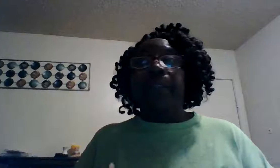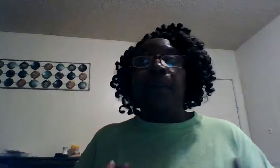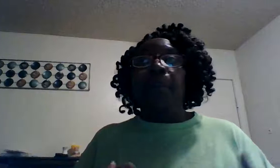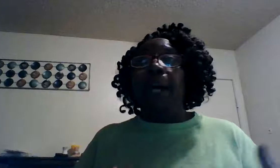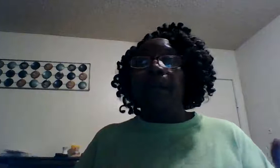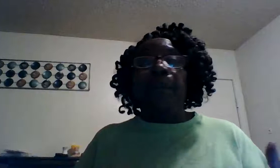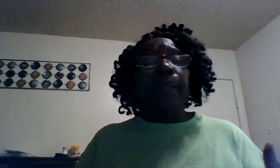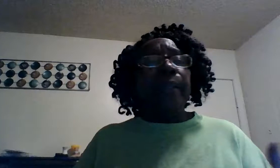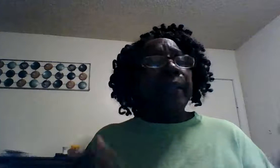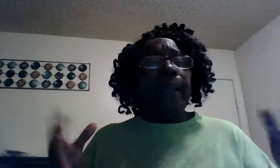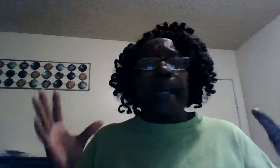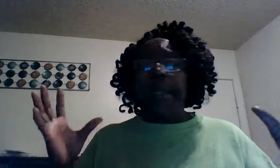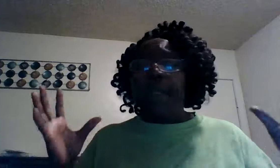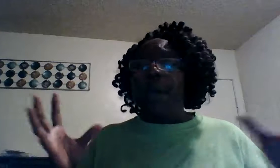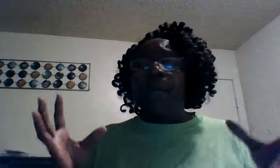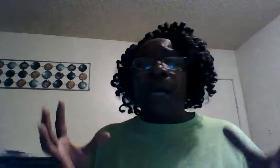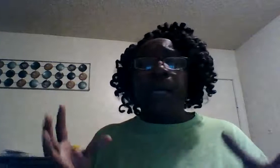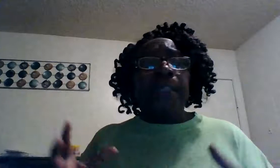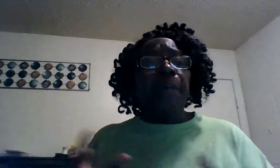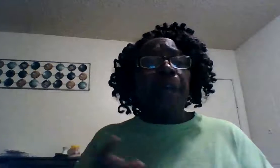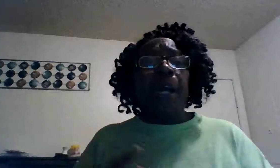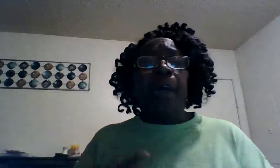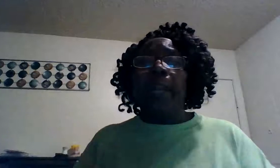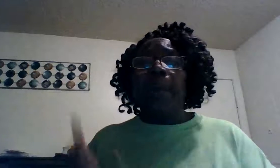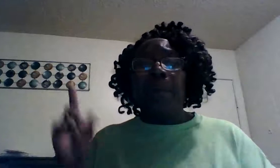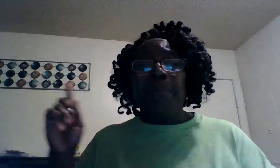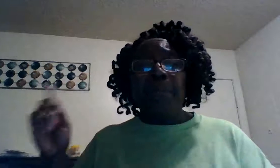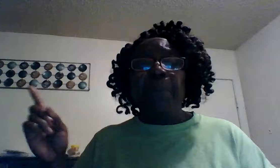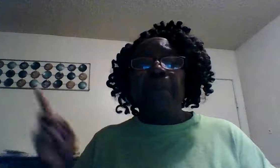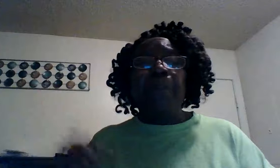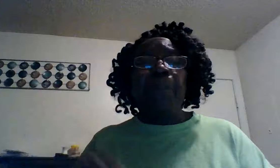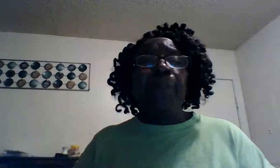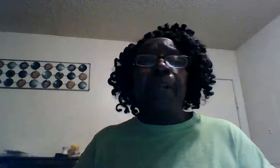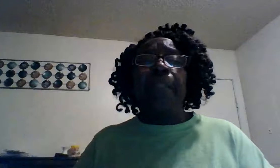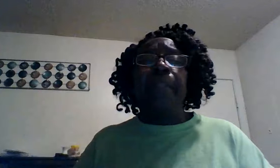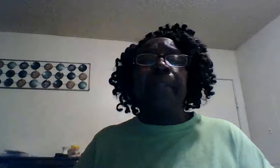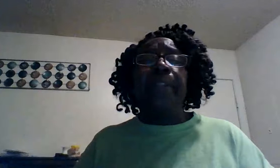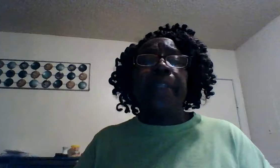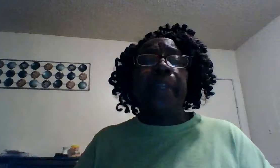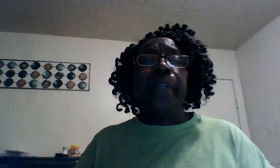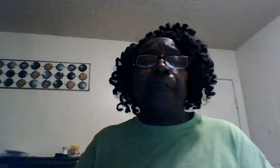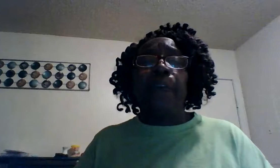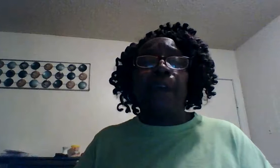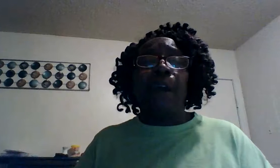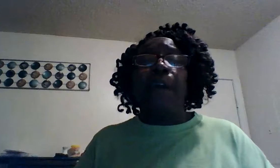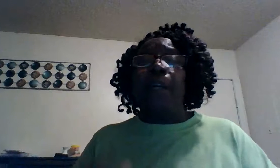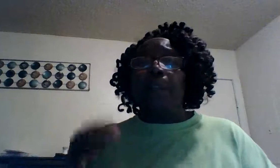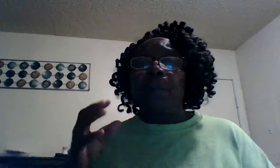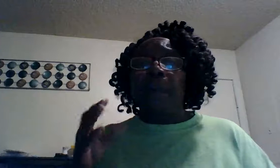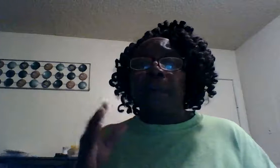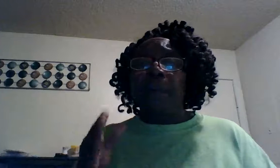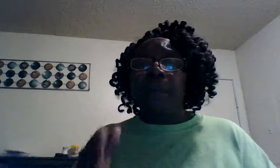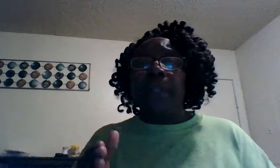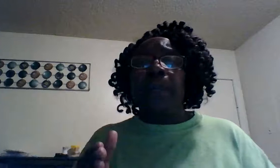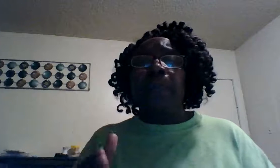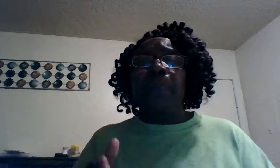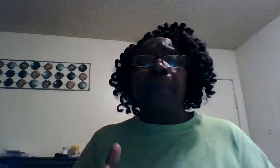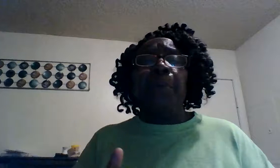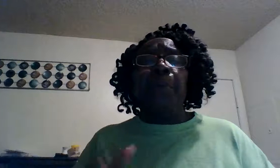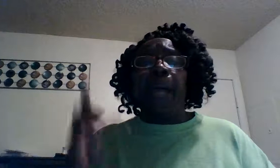no matter what God tells me all the time remember what my son said on the cross no matter what those people but